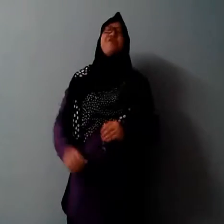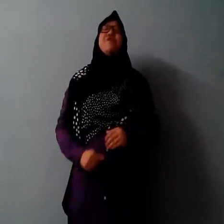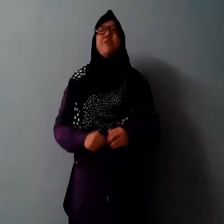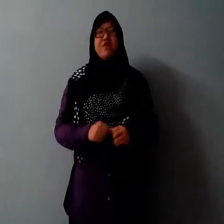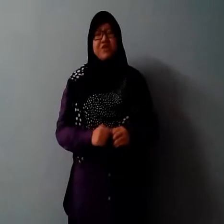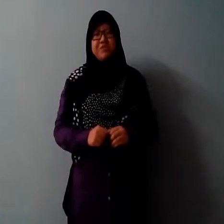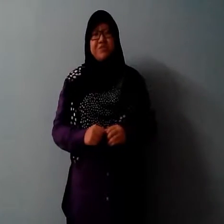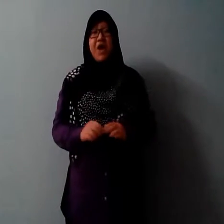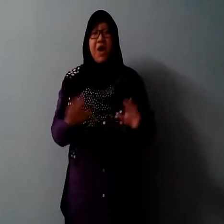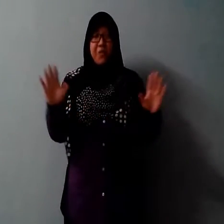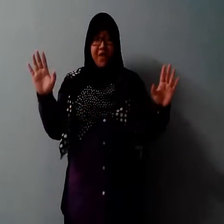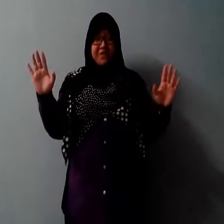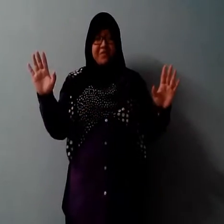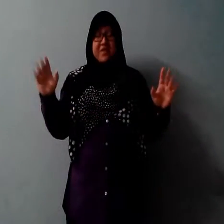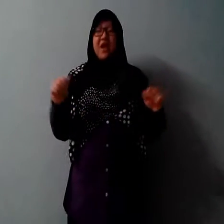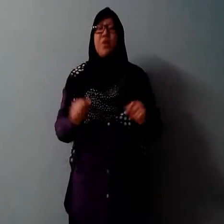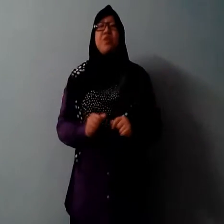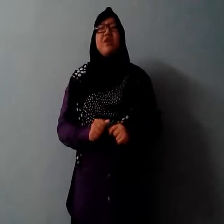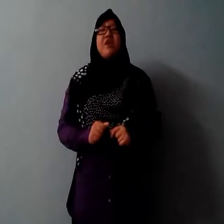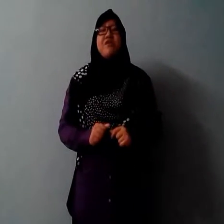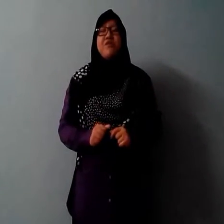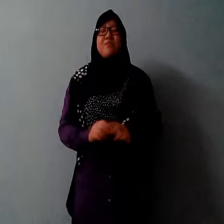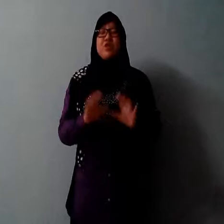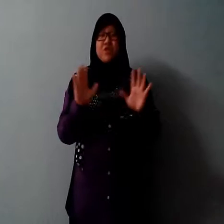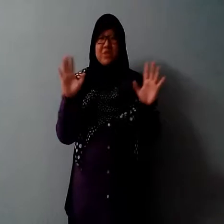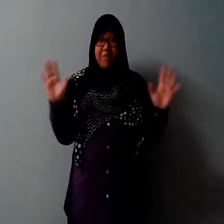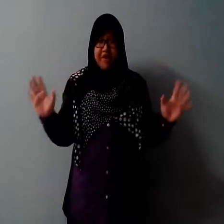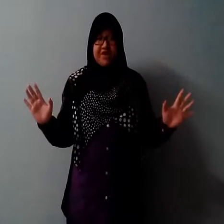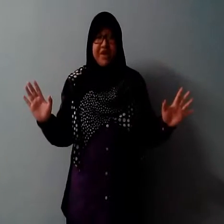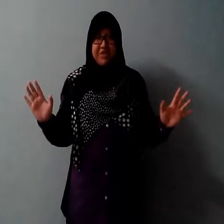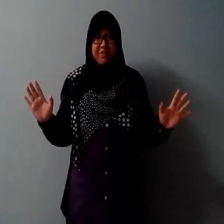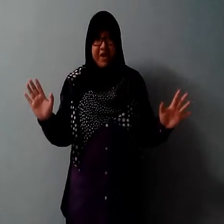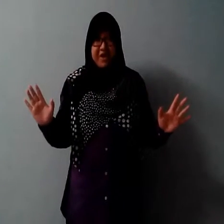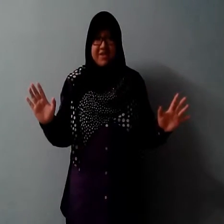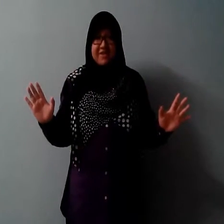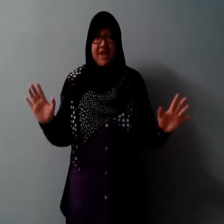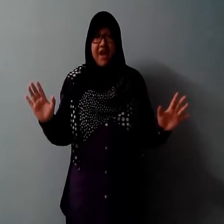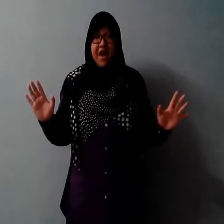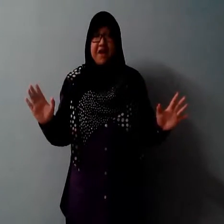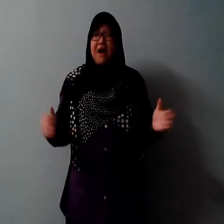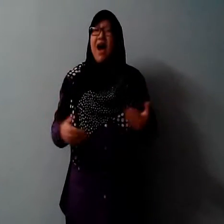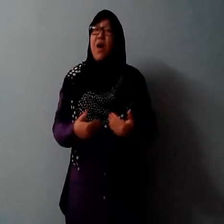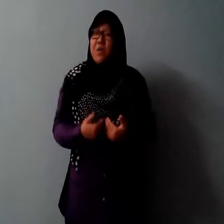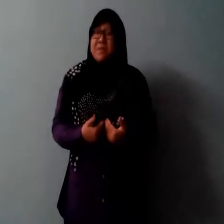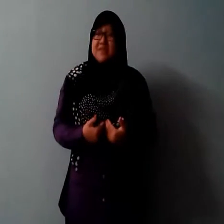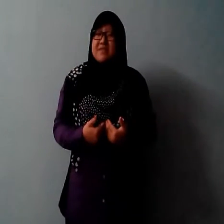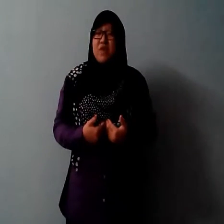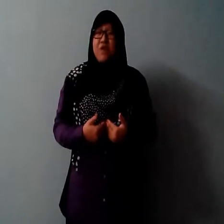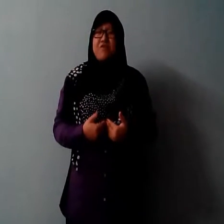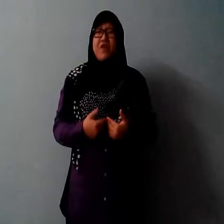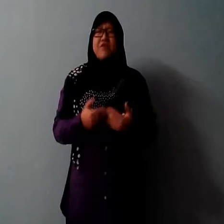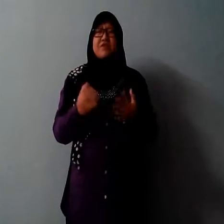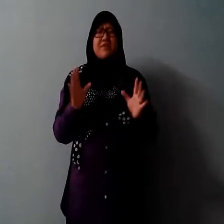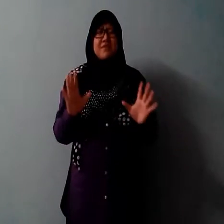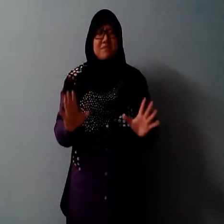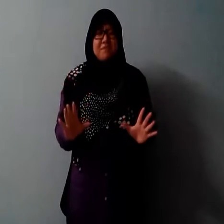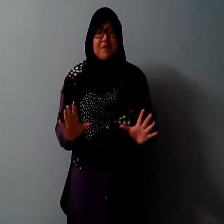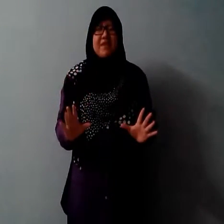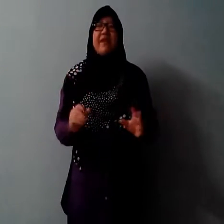profit margin? Well, we are from Swiss Baker Enterprise and our business are very simple